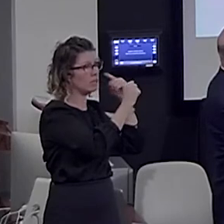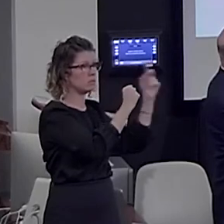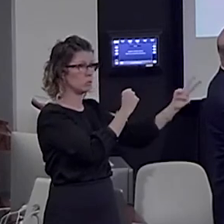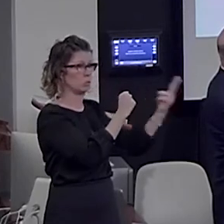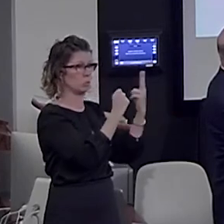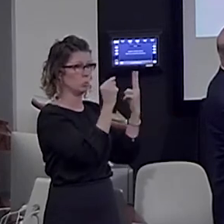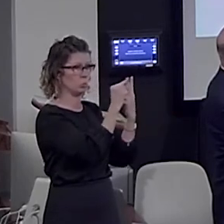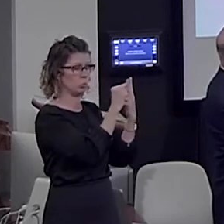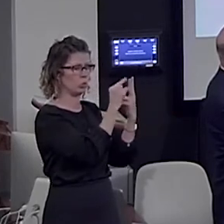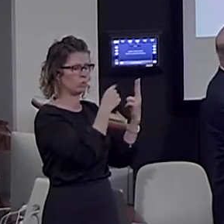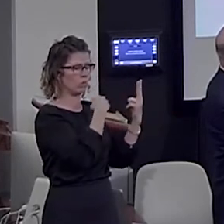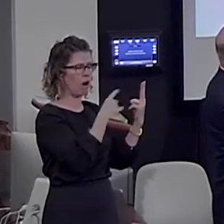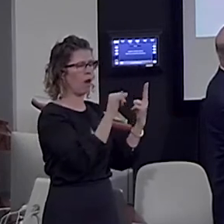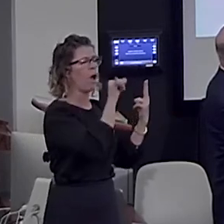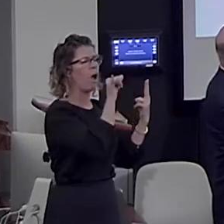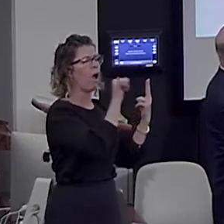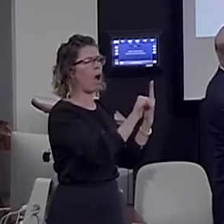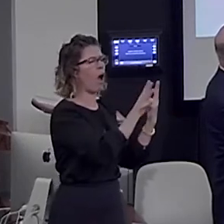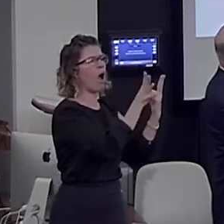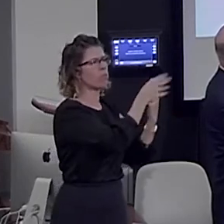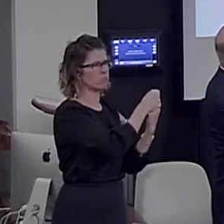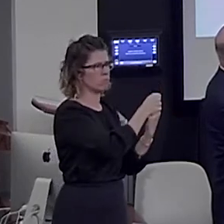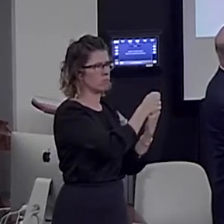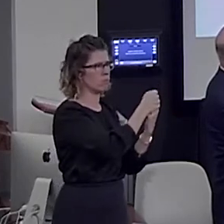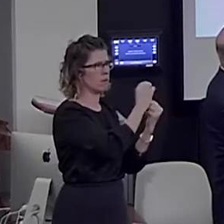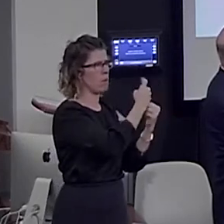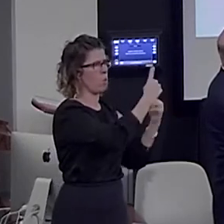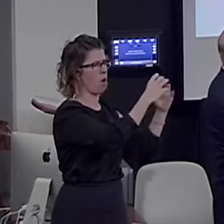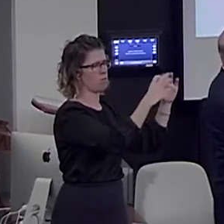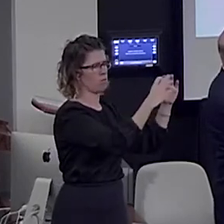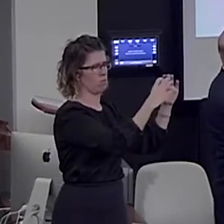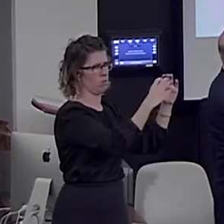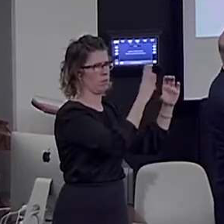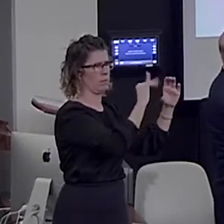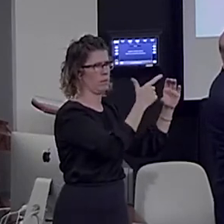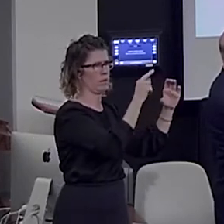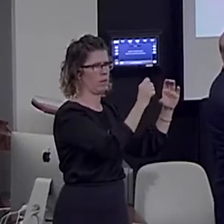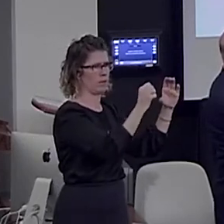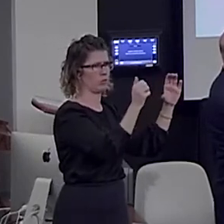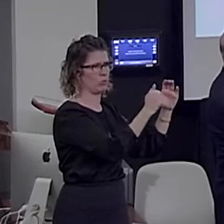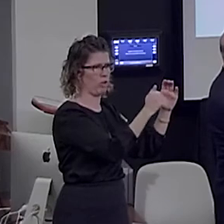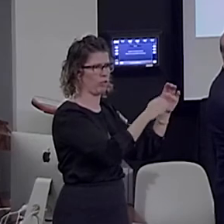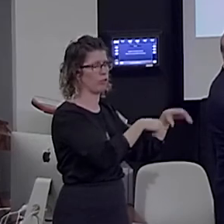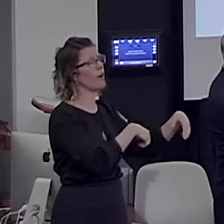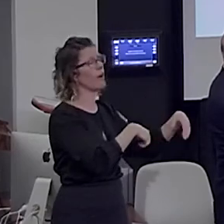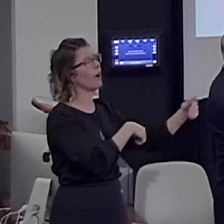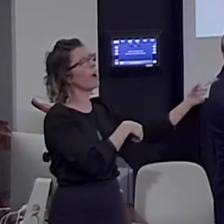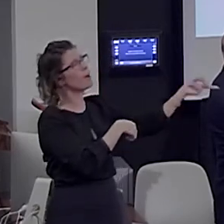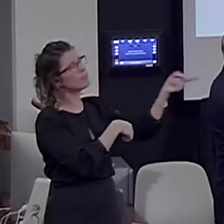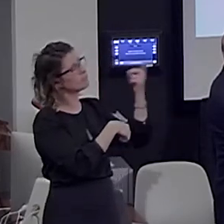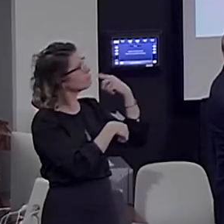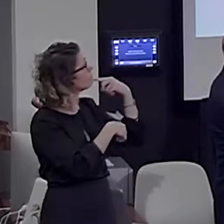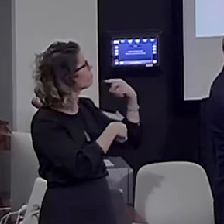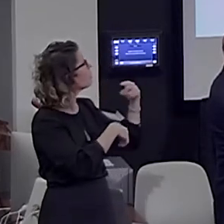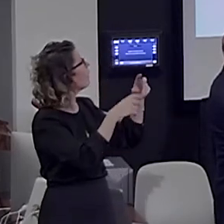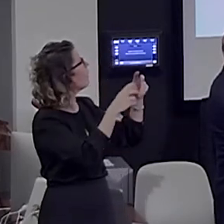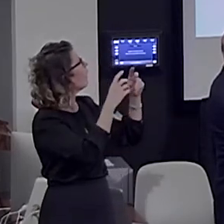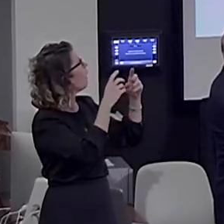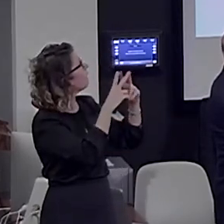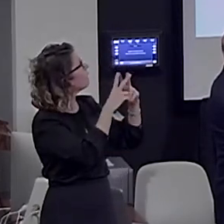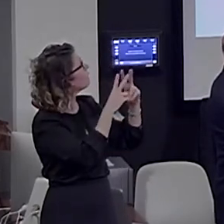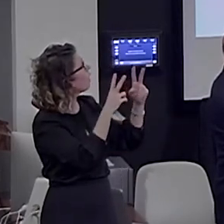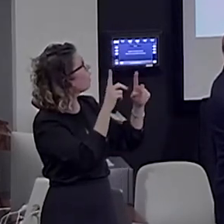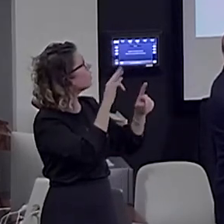can pass them together and make one closed constituent. And likewise, when you reach very tired dancers, very tired belong together,